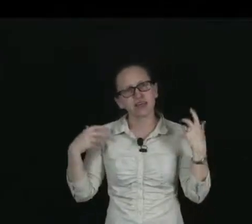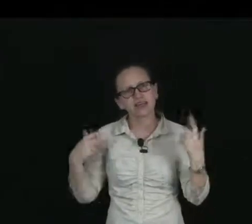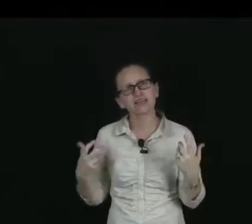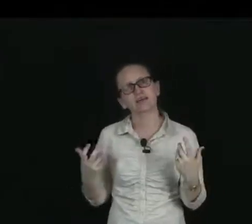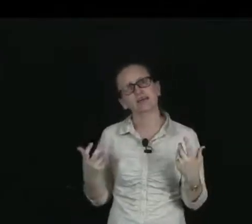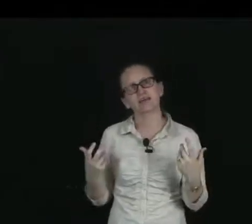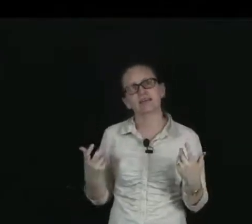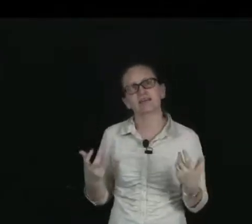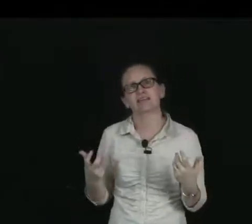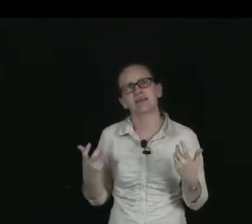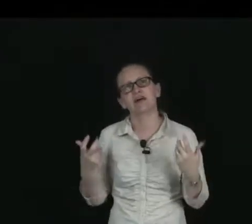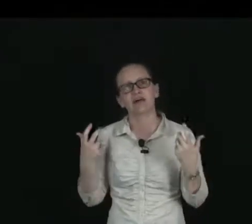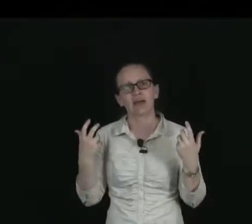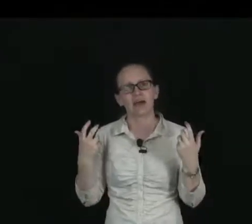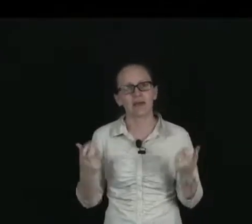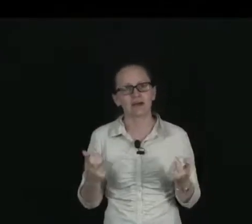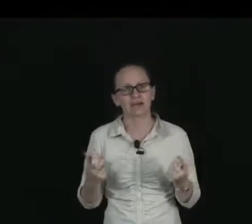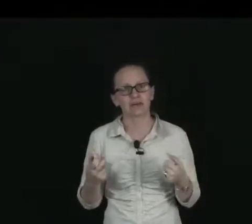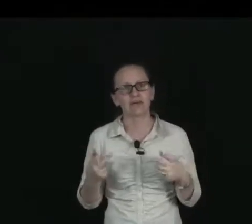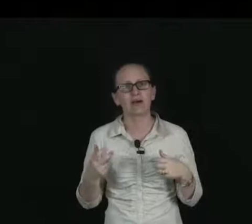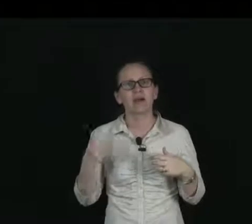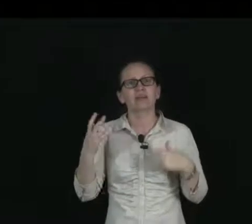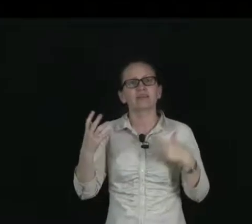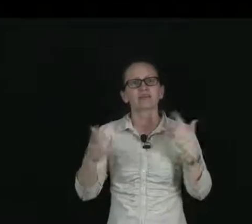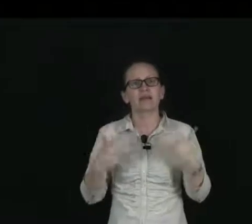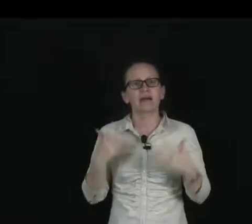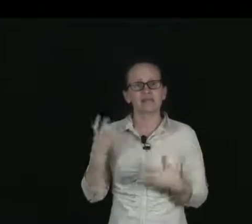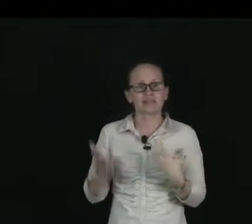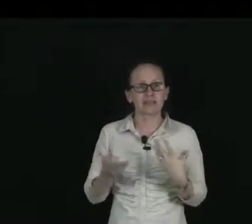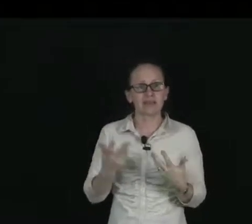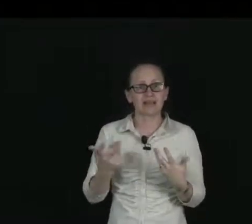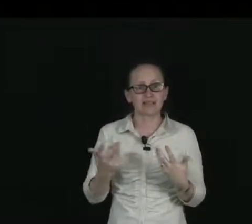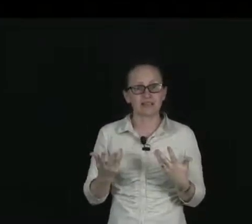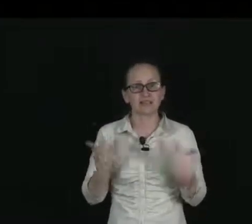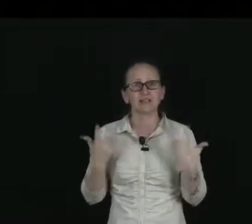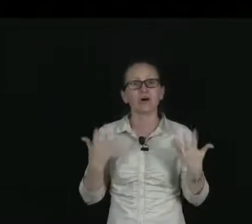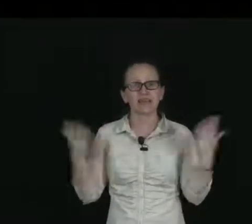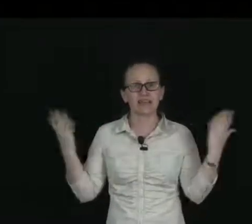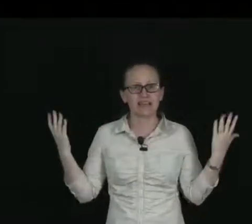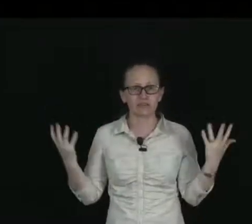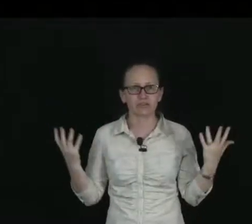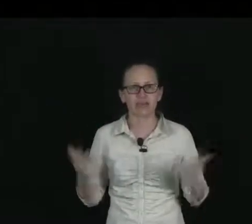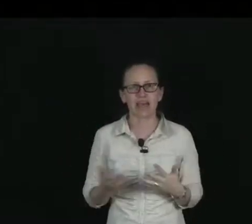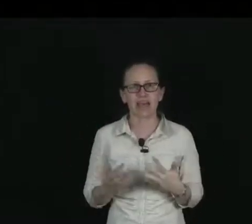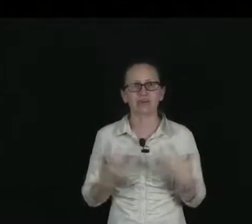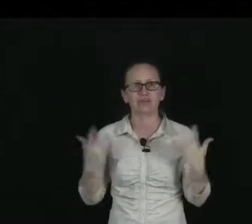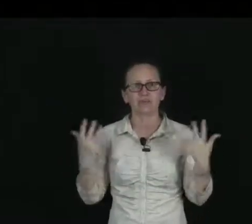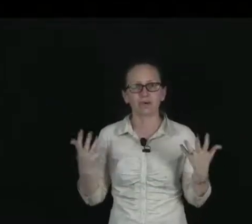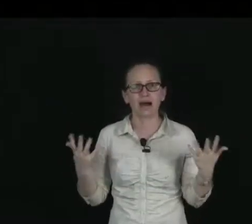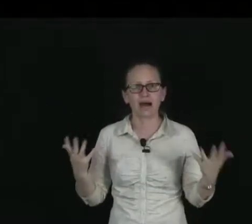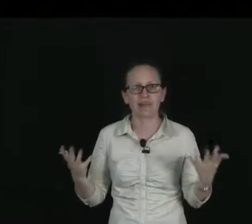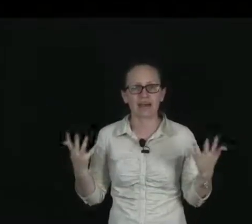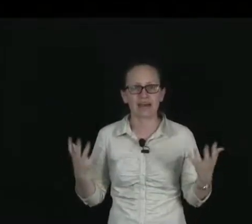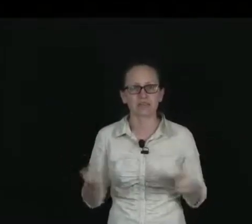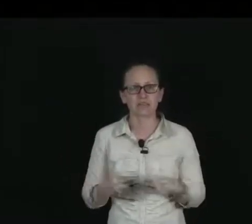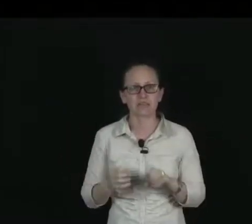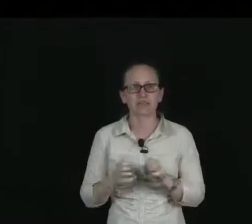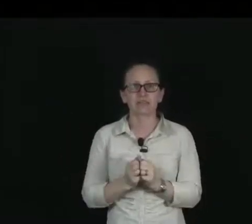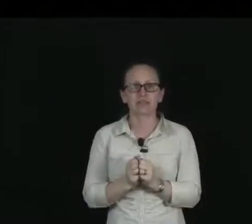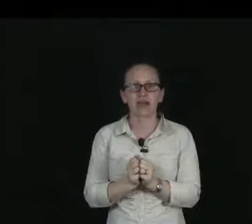ionizing ability of a particle describes its ability to knock electrons out from other atoms. So